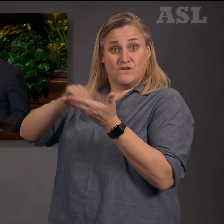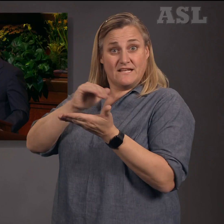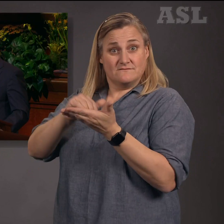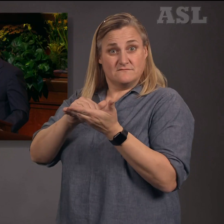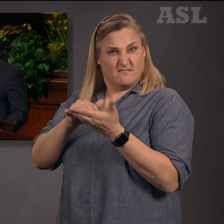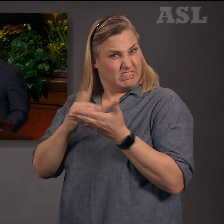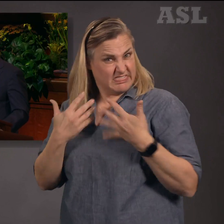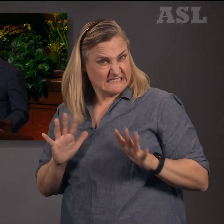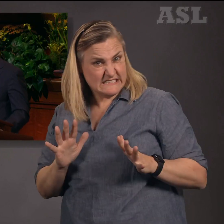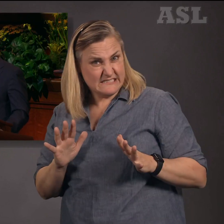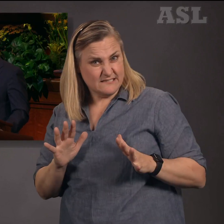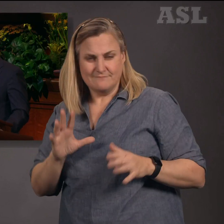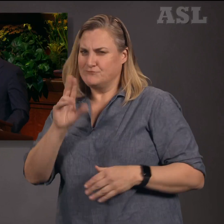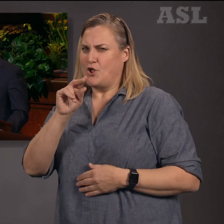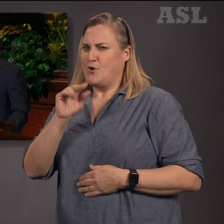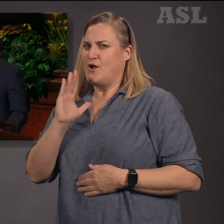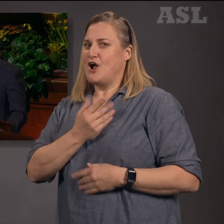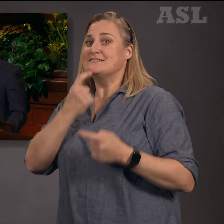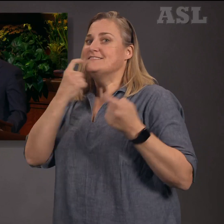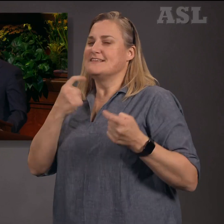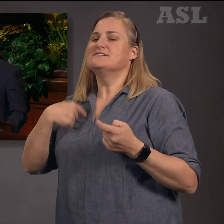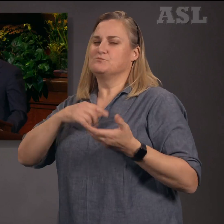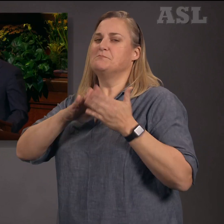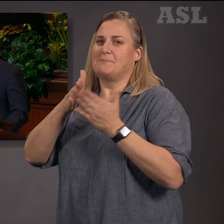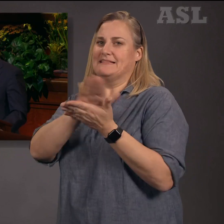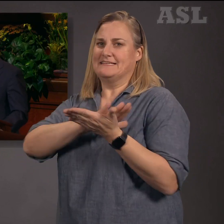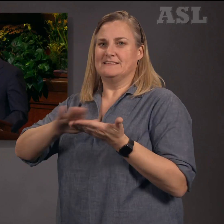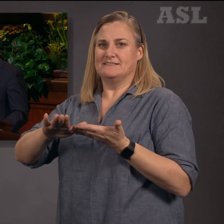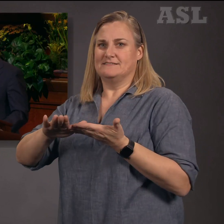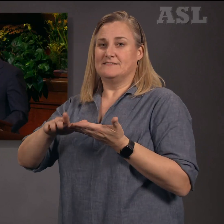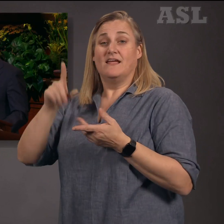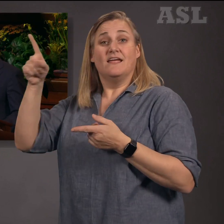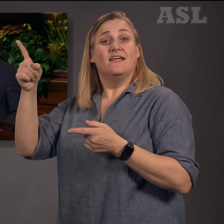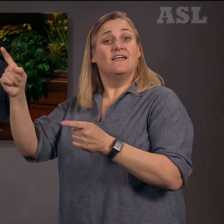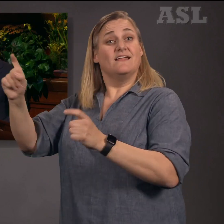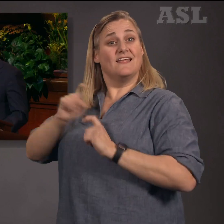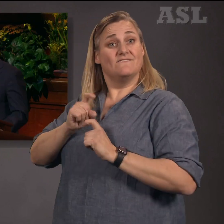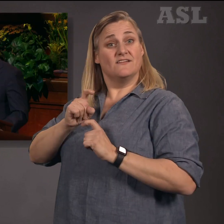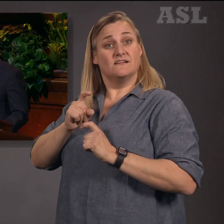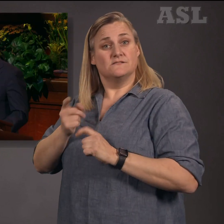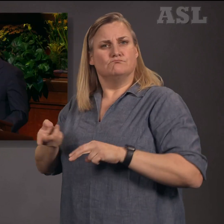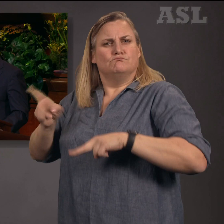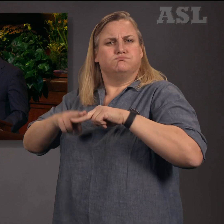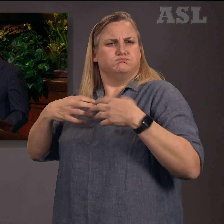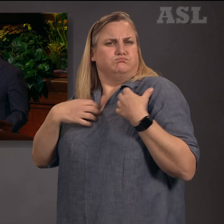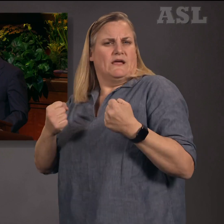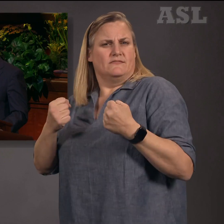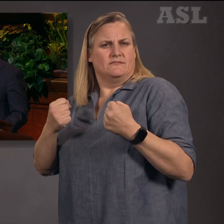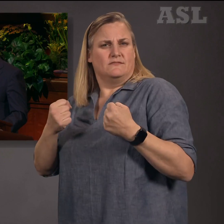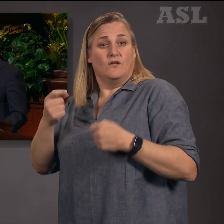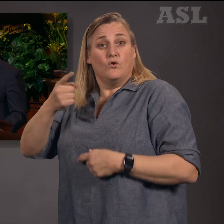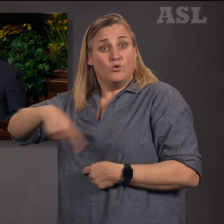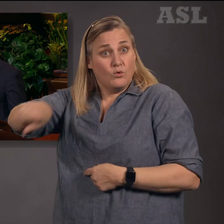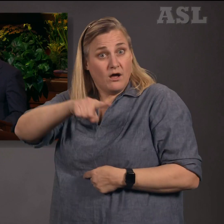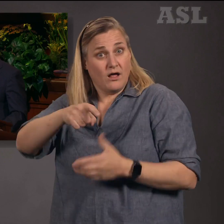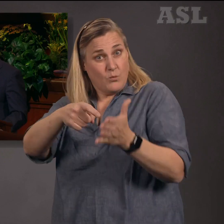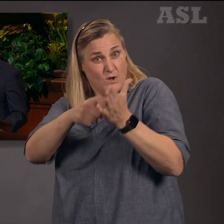Each one of us needs this strength to fulfill the eternal purpose of our lives. In Jesus and His doctrine we find